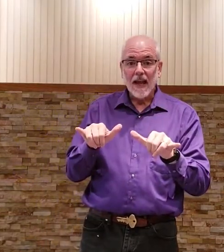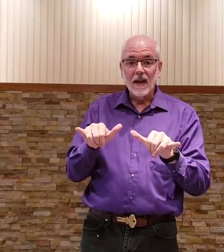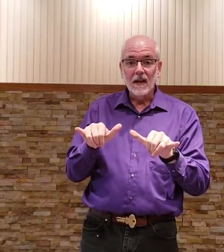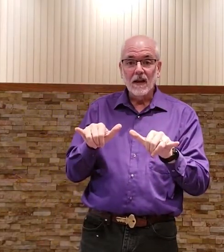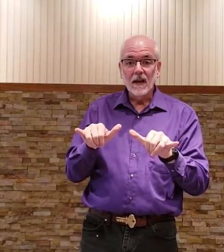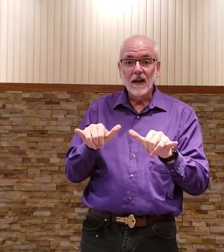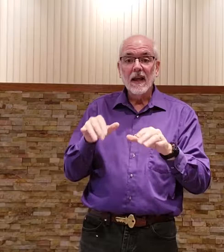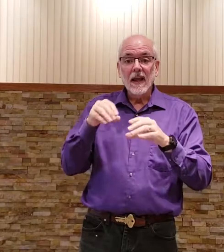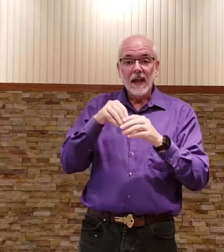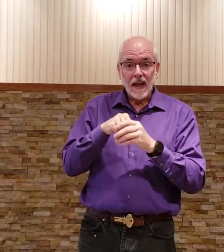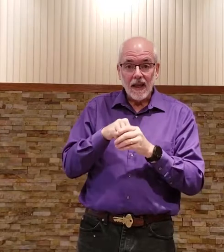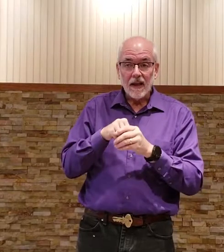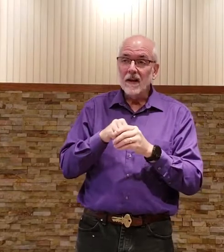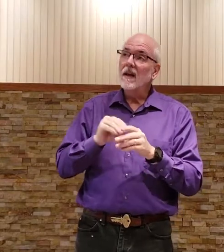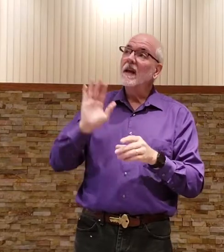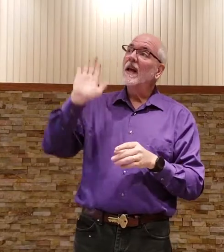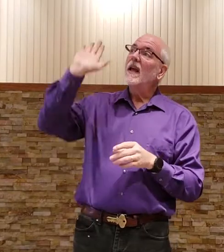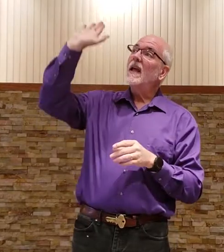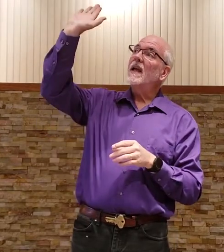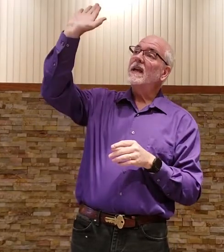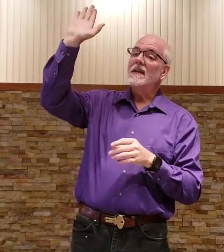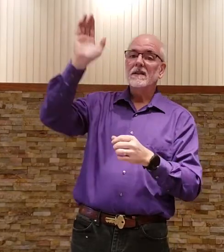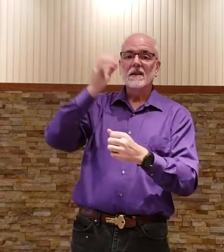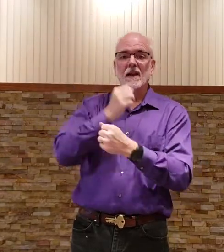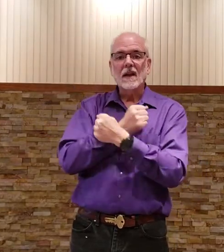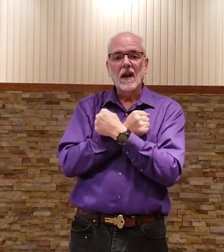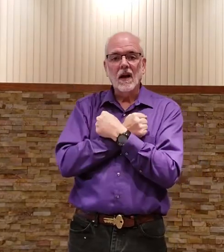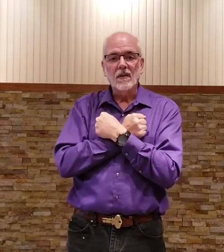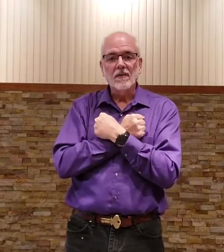in his love